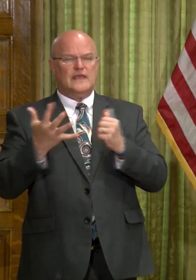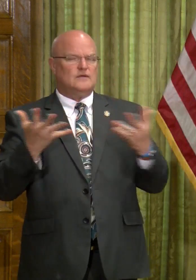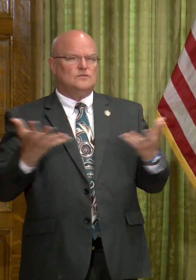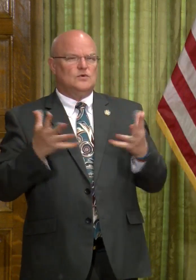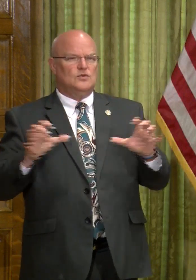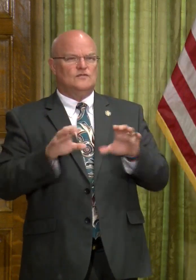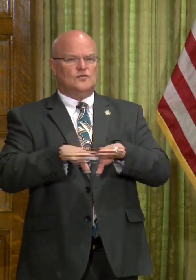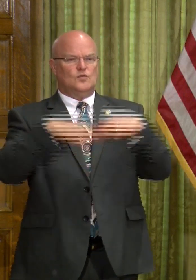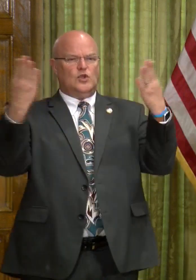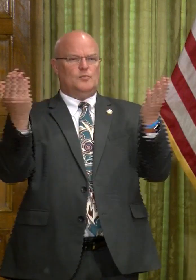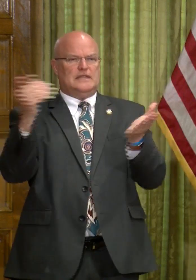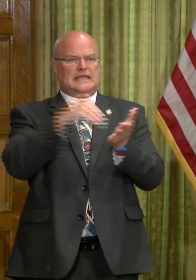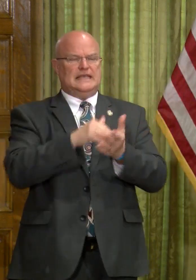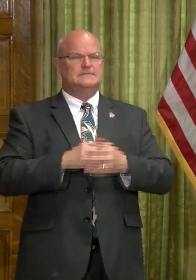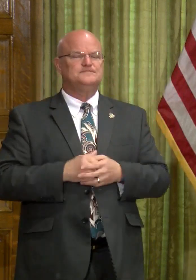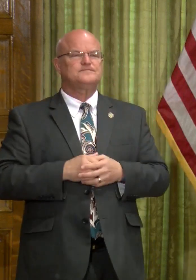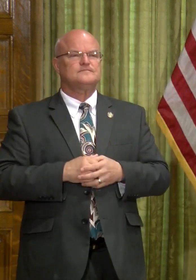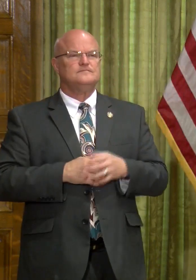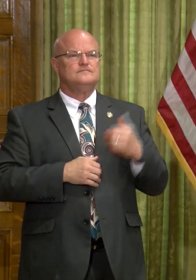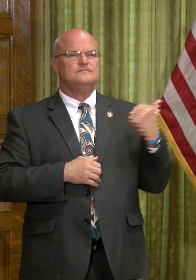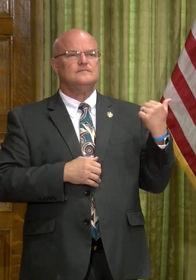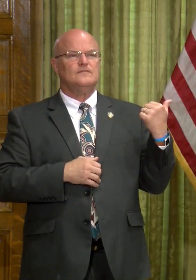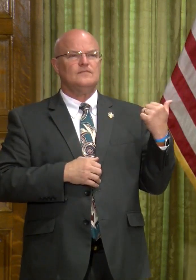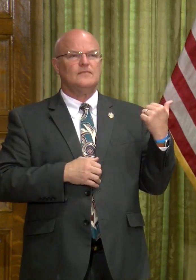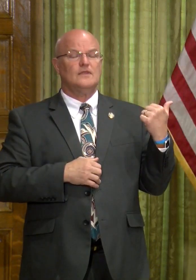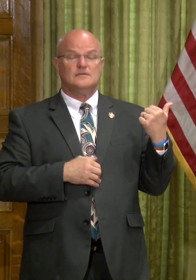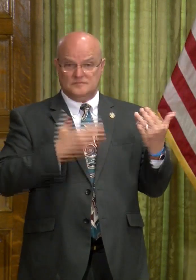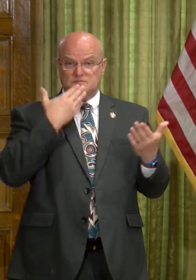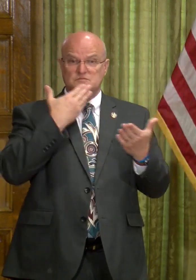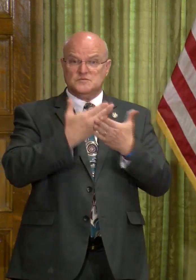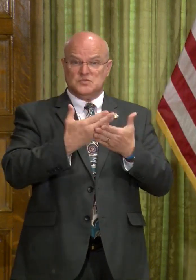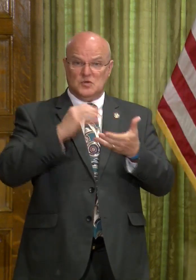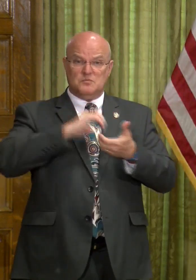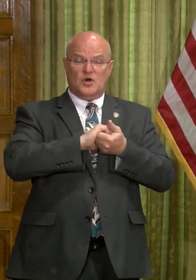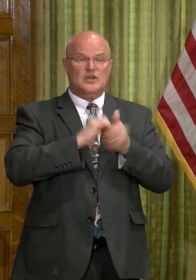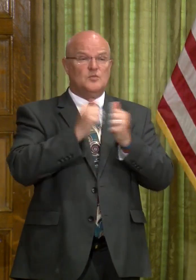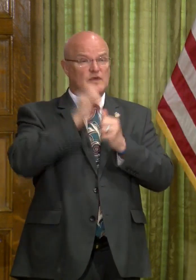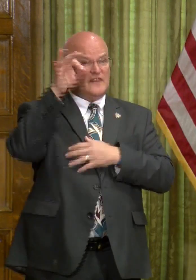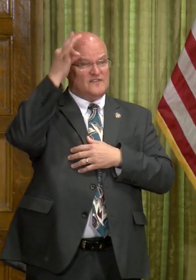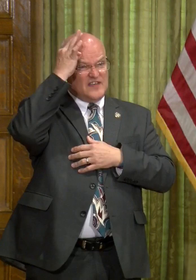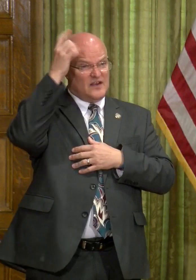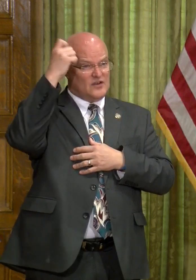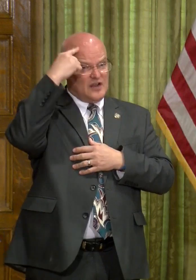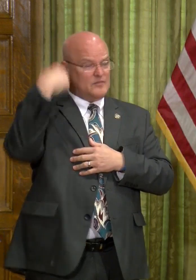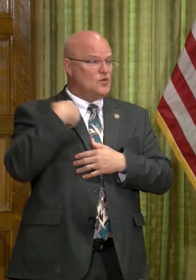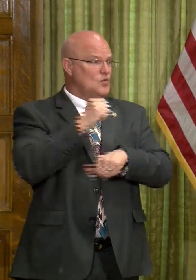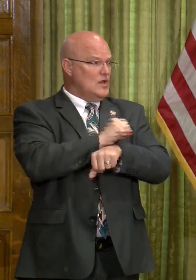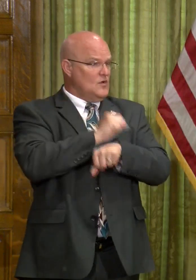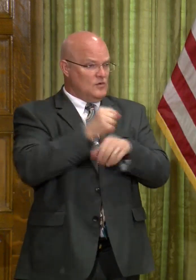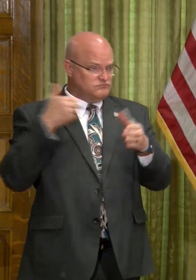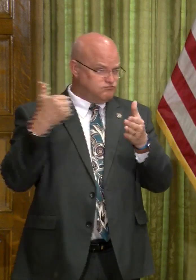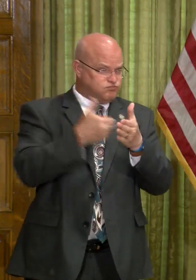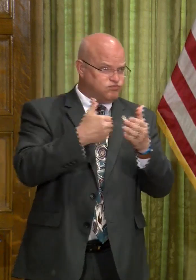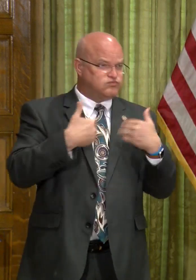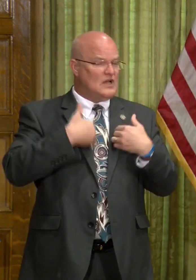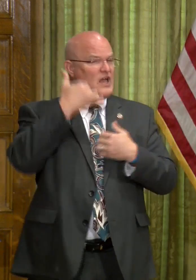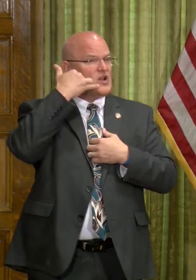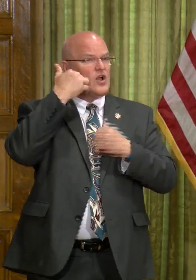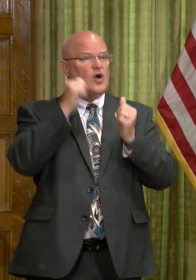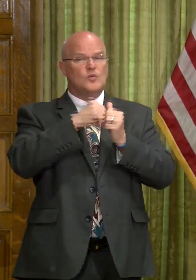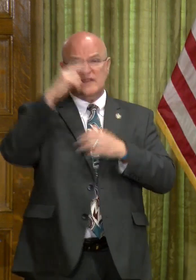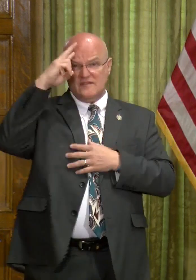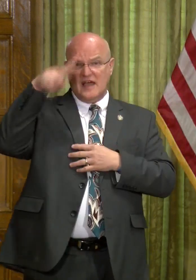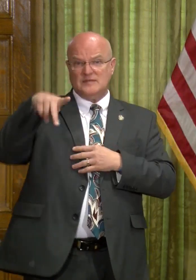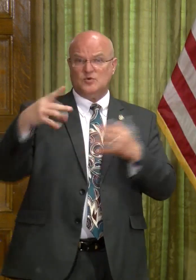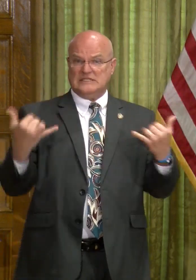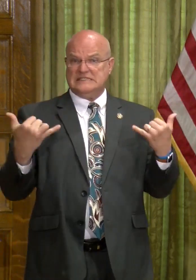what to do for reopening things here? I think there's been a good partnership with the federal government. We've worked, We just had a call with the vice